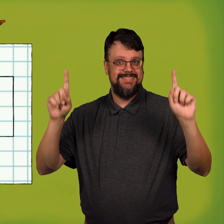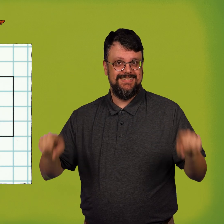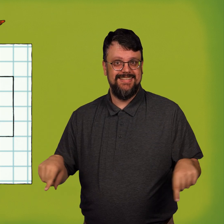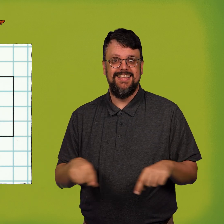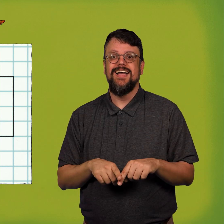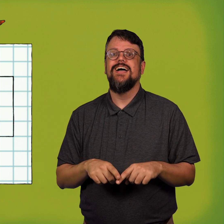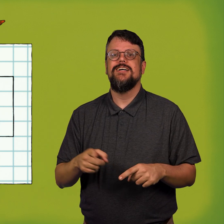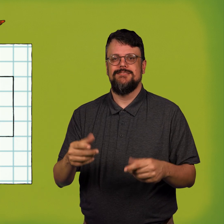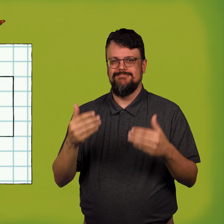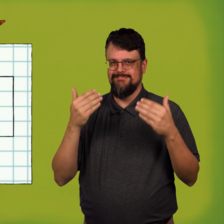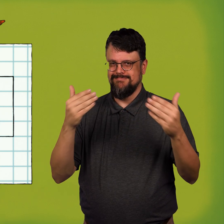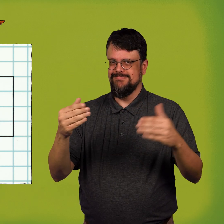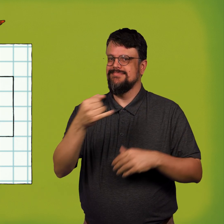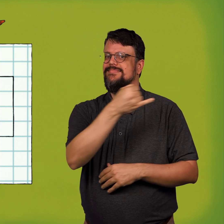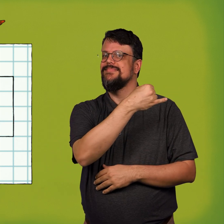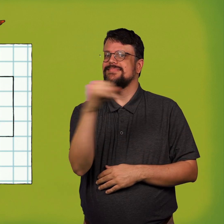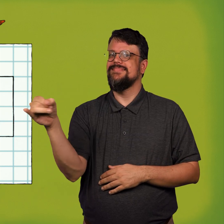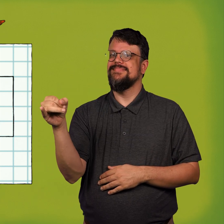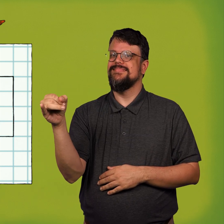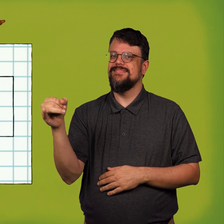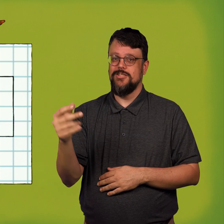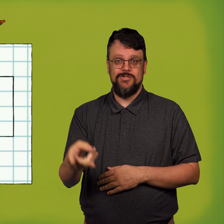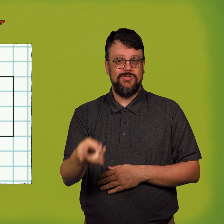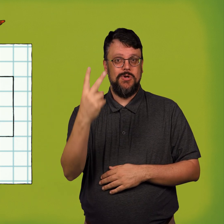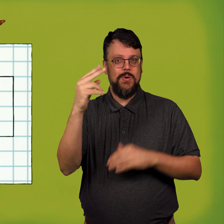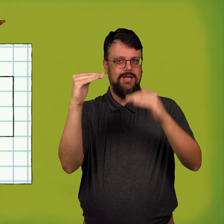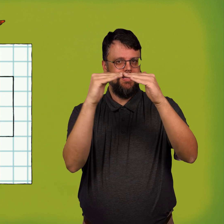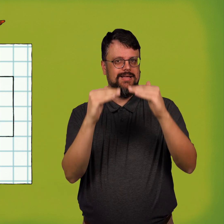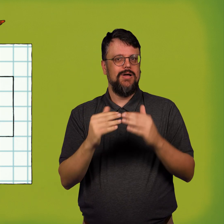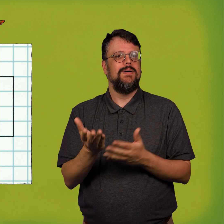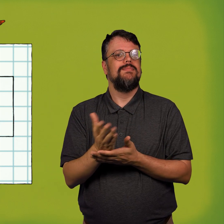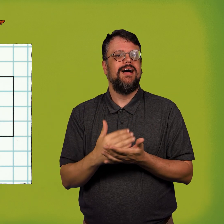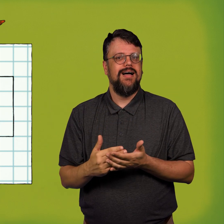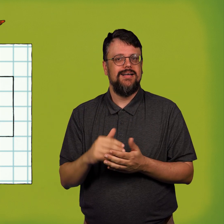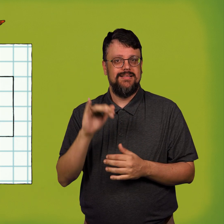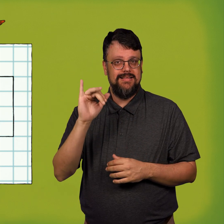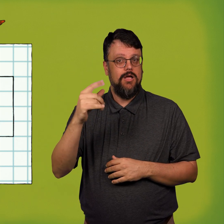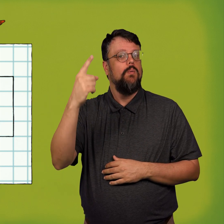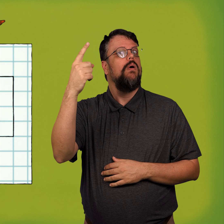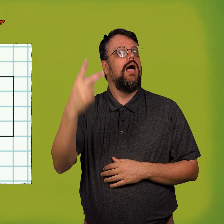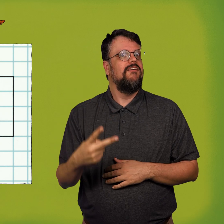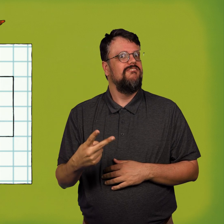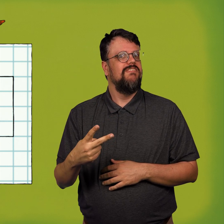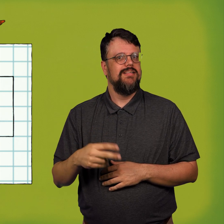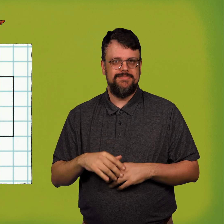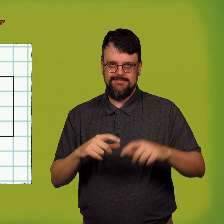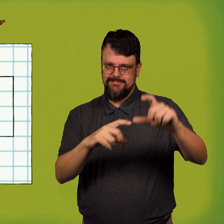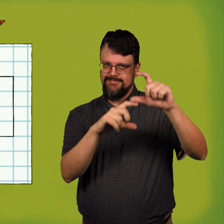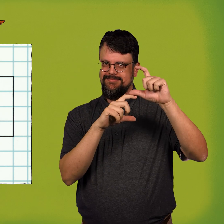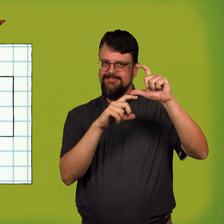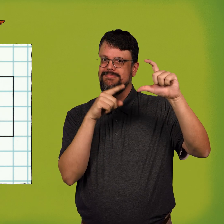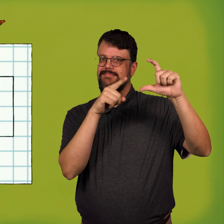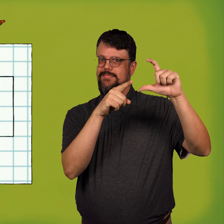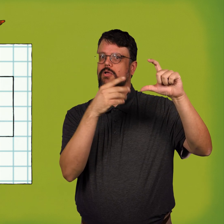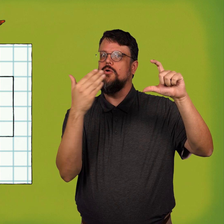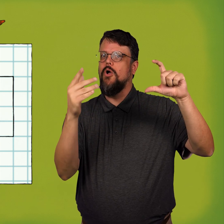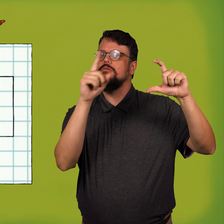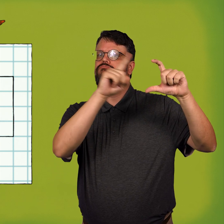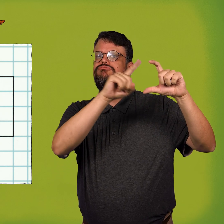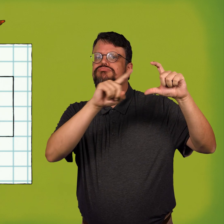Divide the first rectangle, into two equal parts, into halves. With a crayon, shade